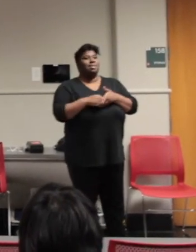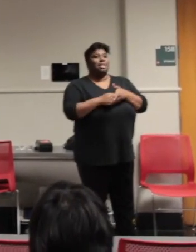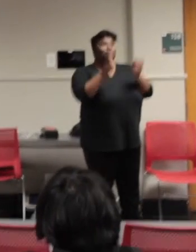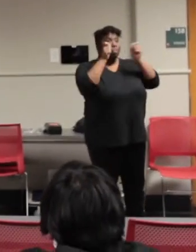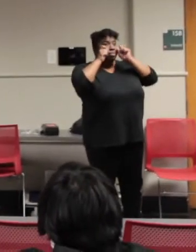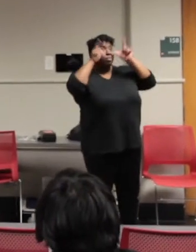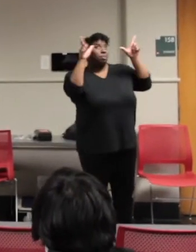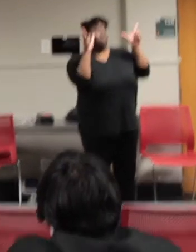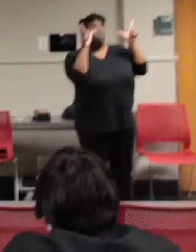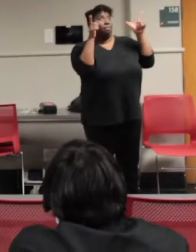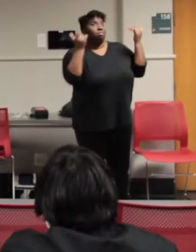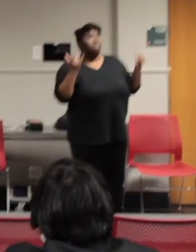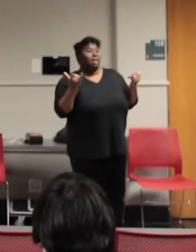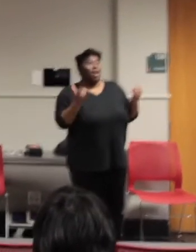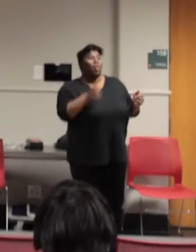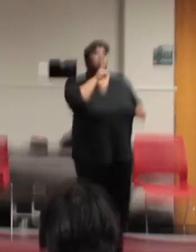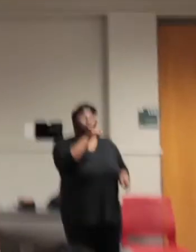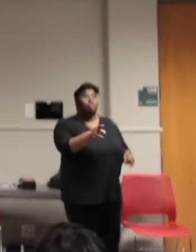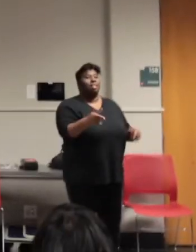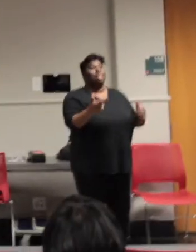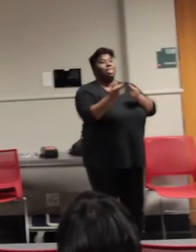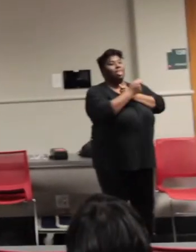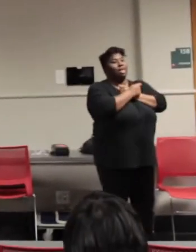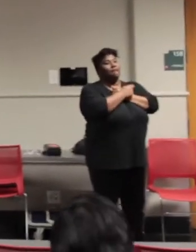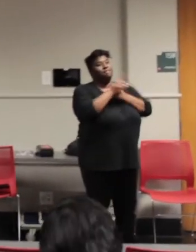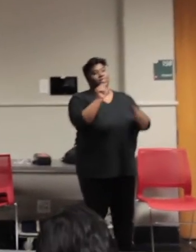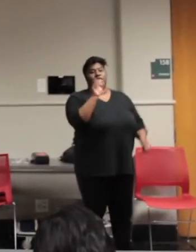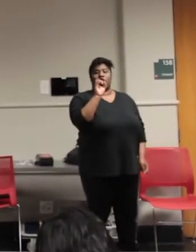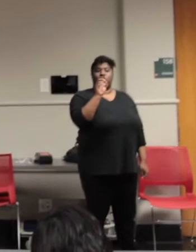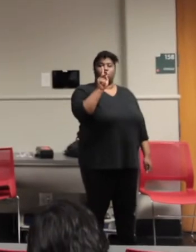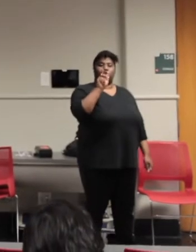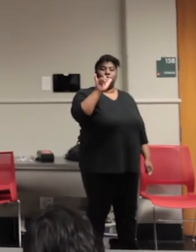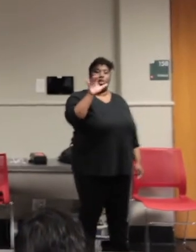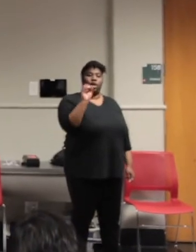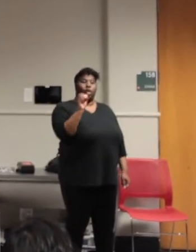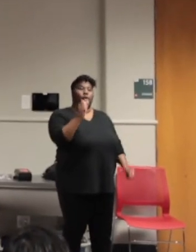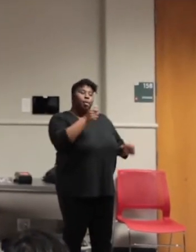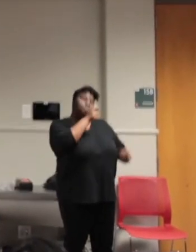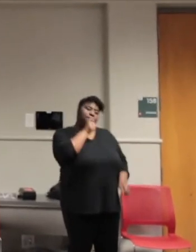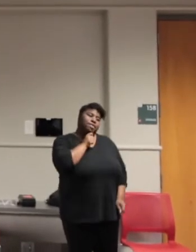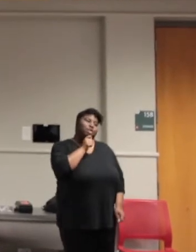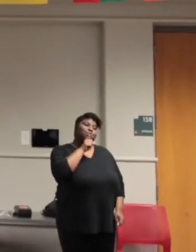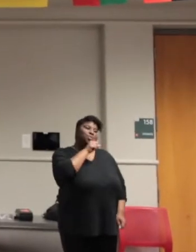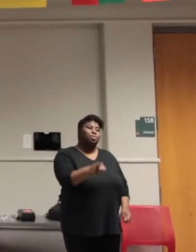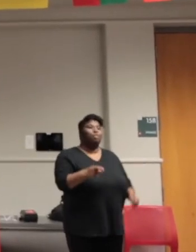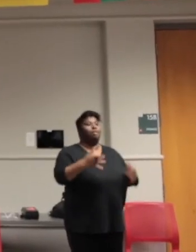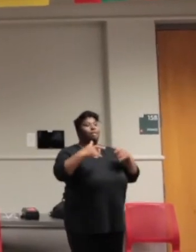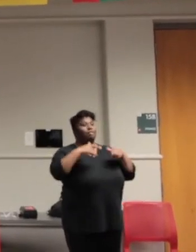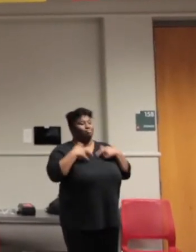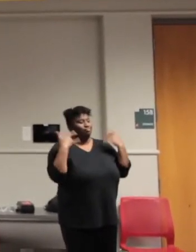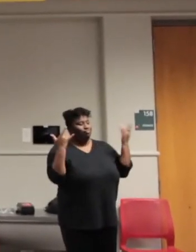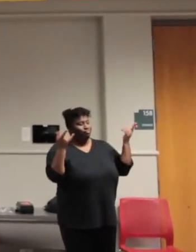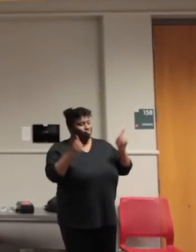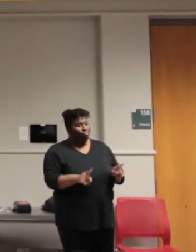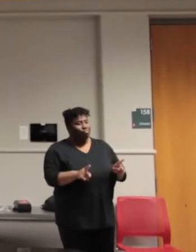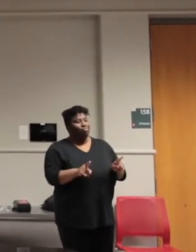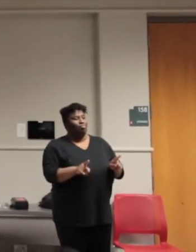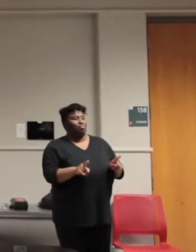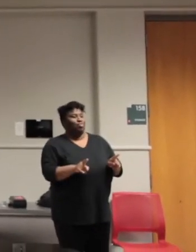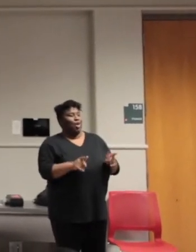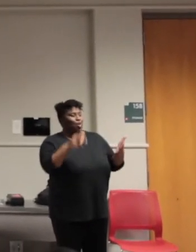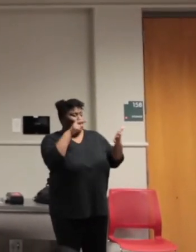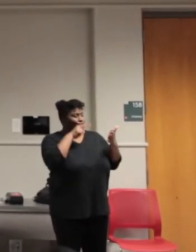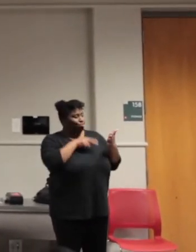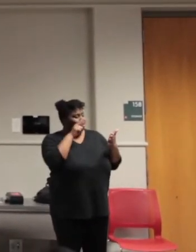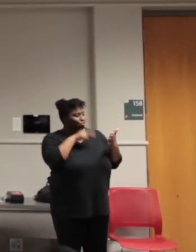share them with you. Real love, Tokyo, patience, local events, relationships over money, legacy over fame, research over warring,